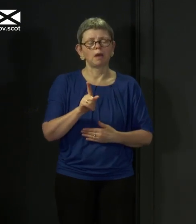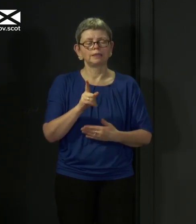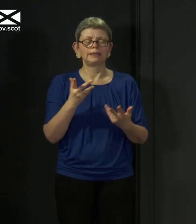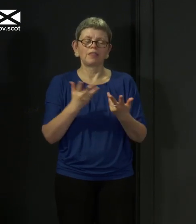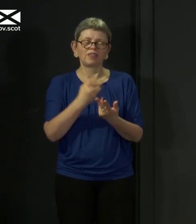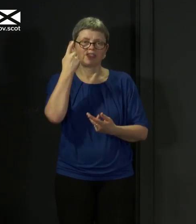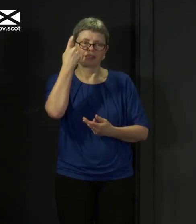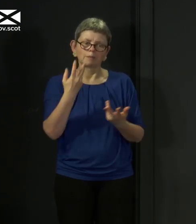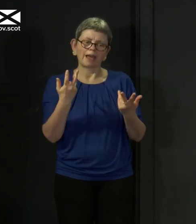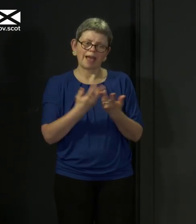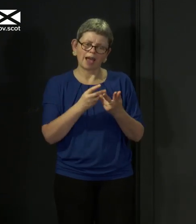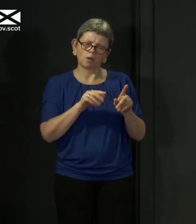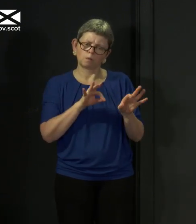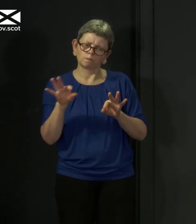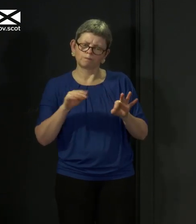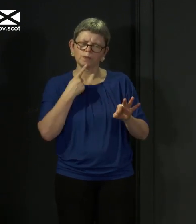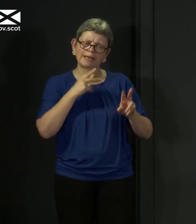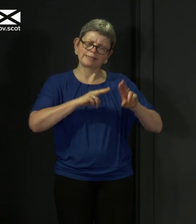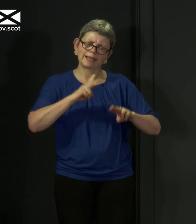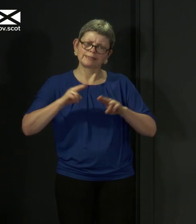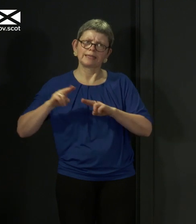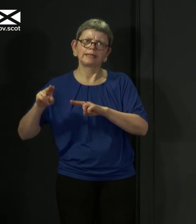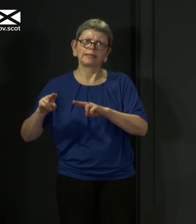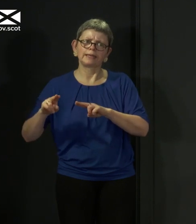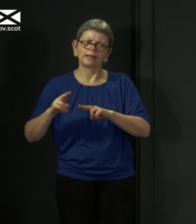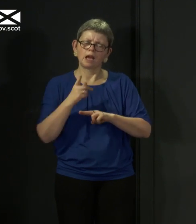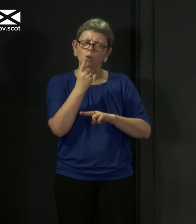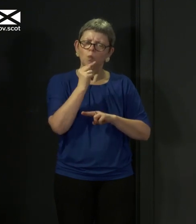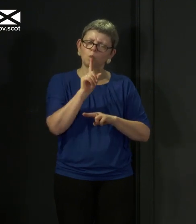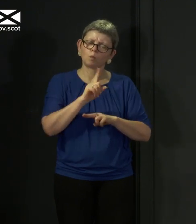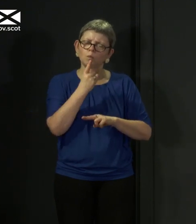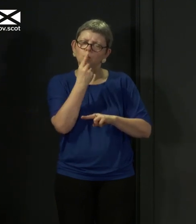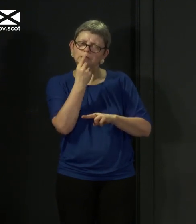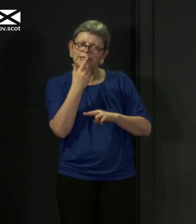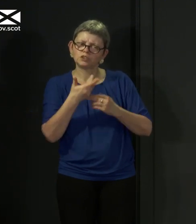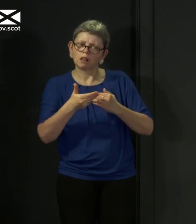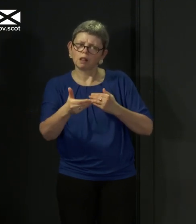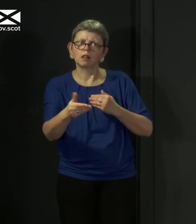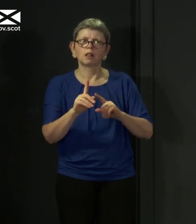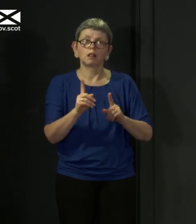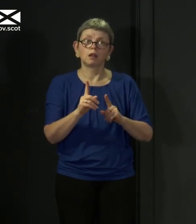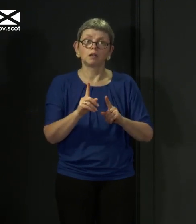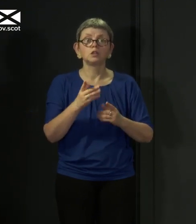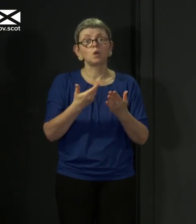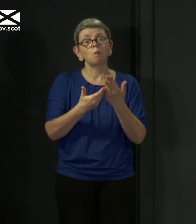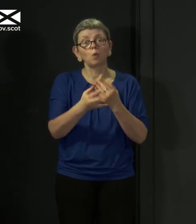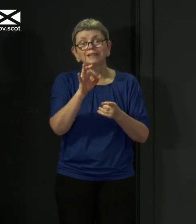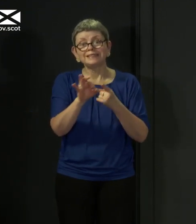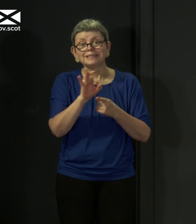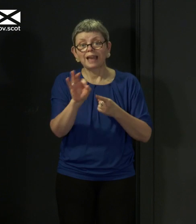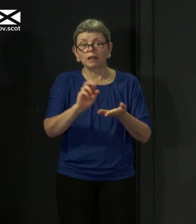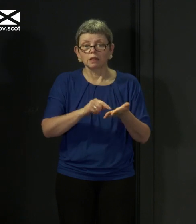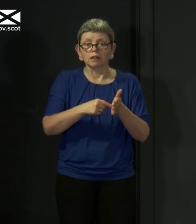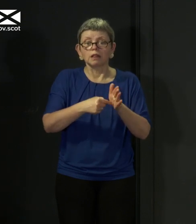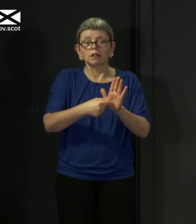how we're assessing them and what impact we think they would have on the virus. So we will, as we go, set out as much of